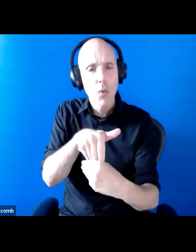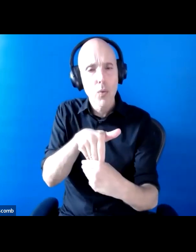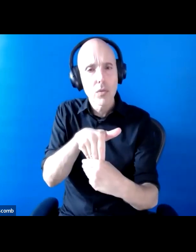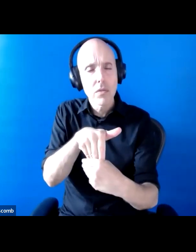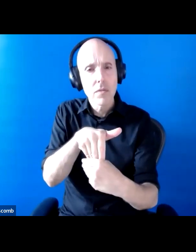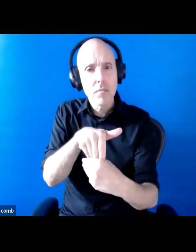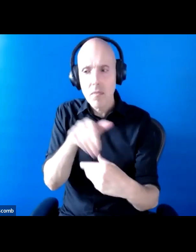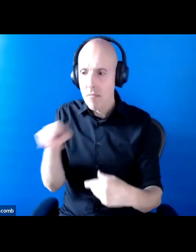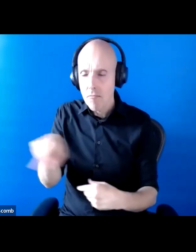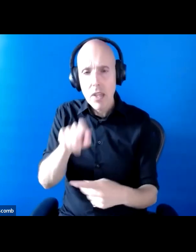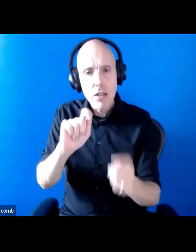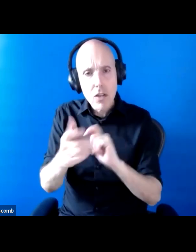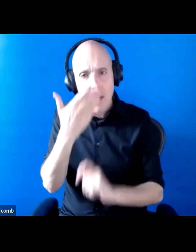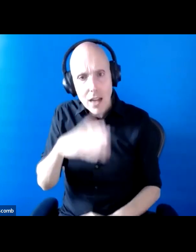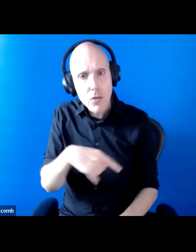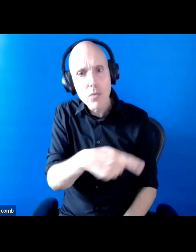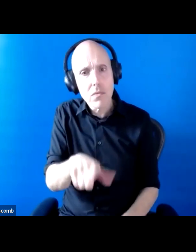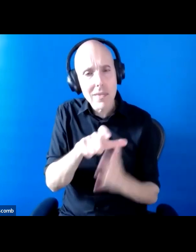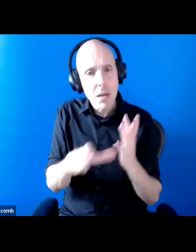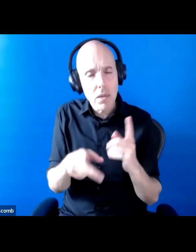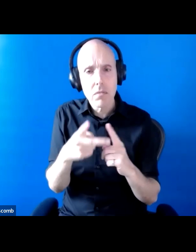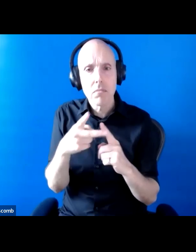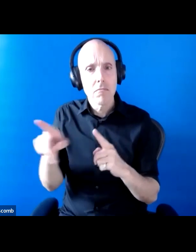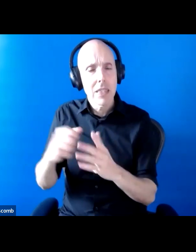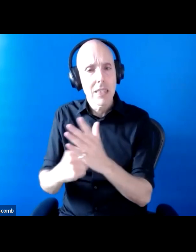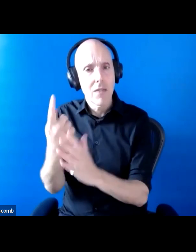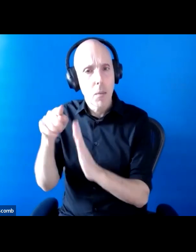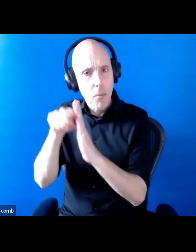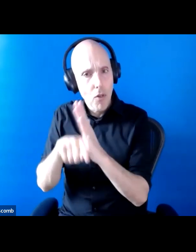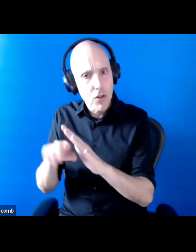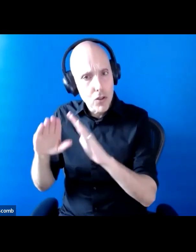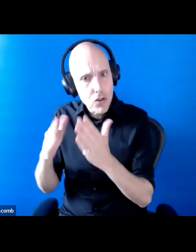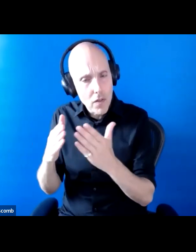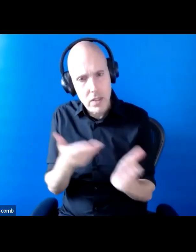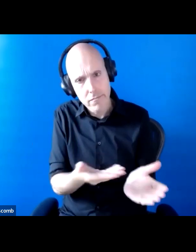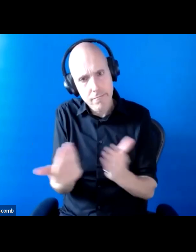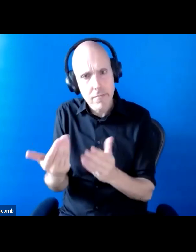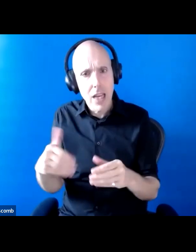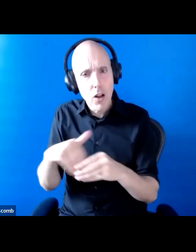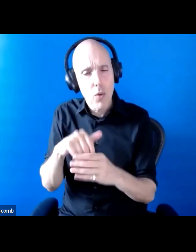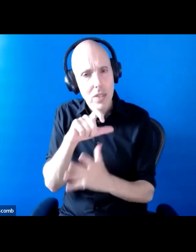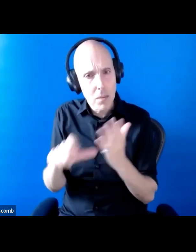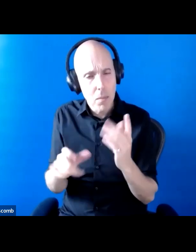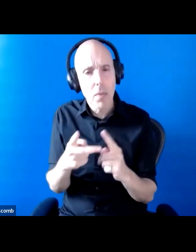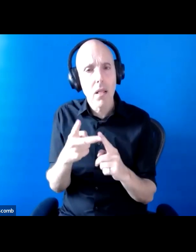to us, by developing policies and services that are inclusive, by creating environments,